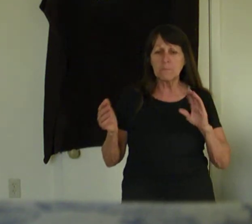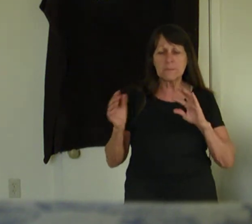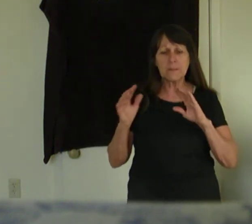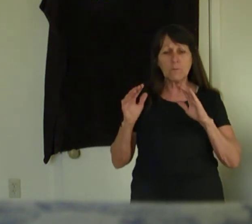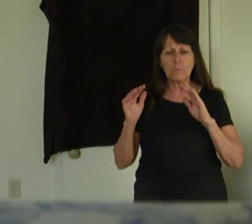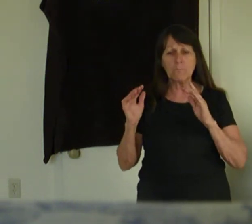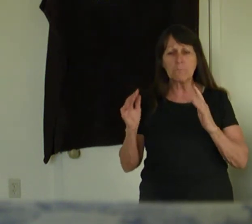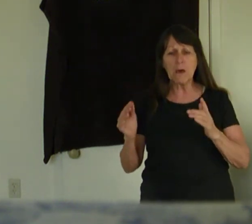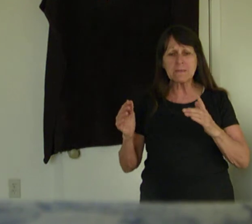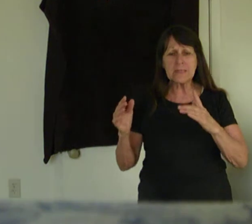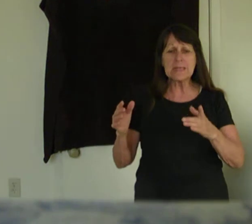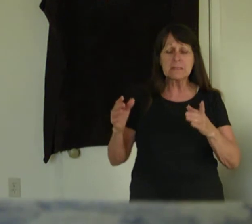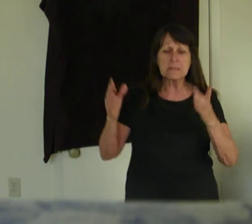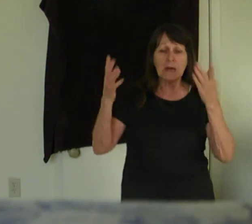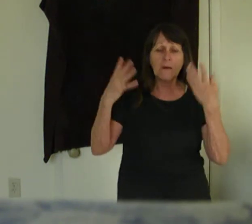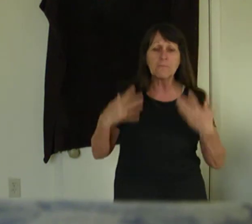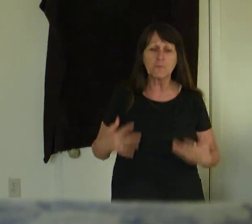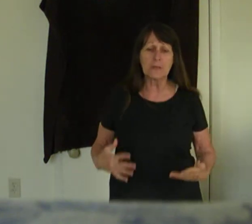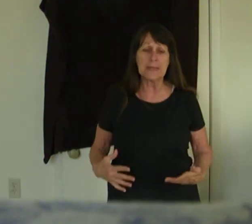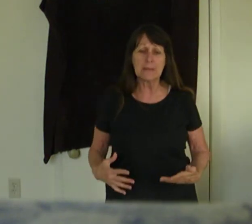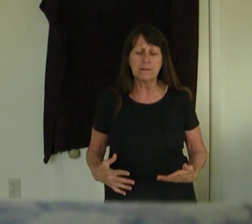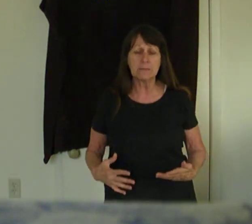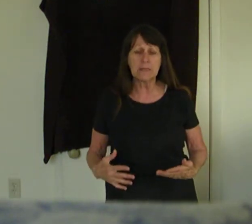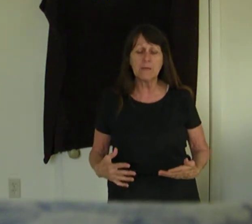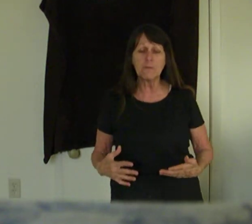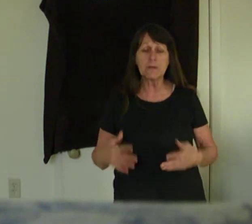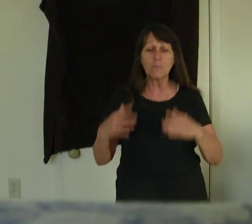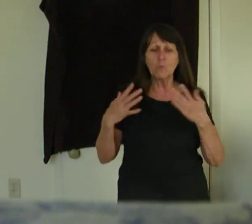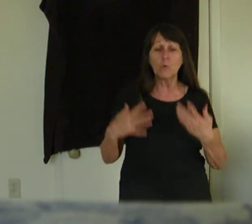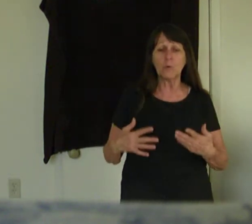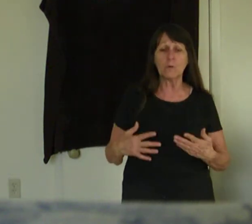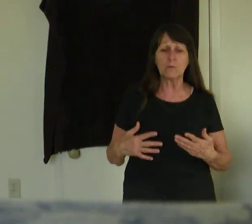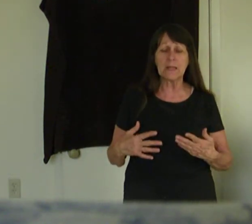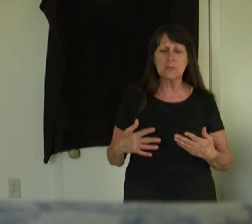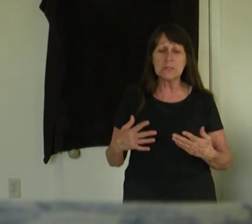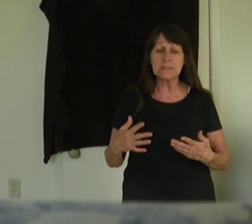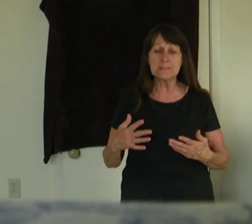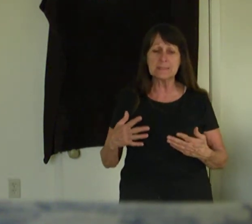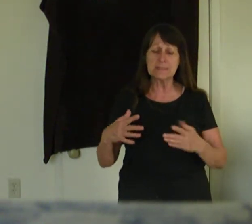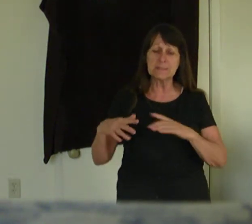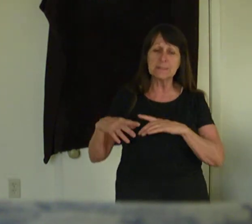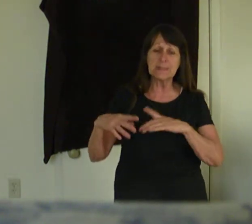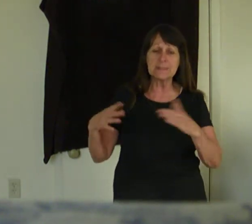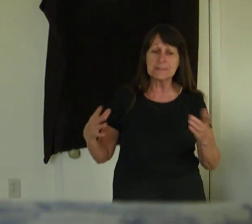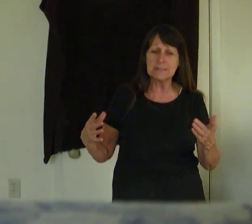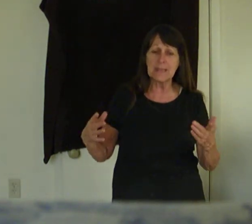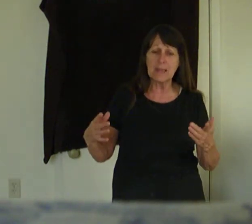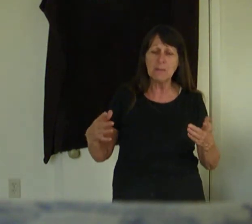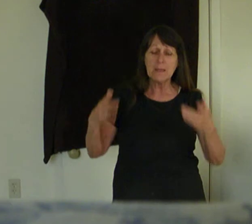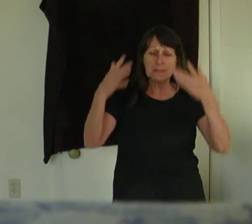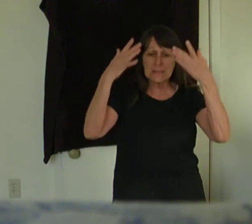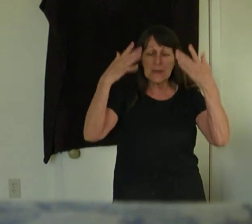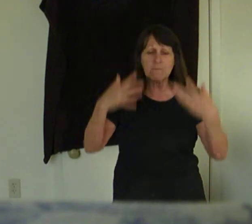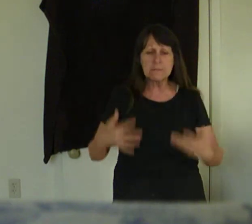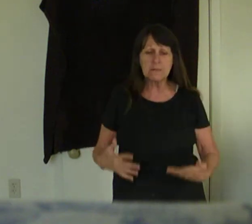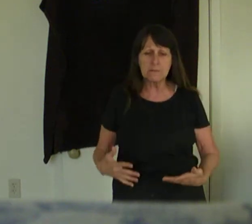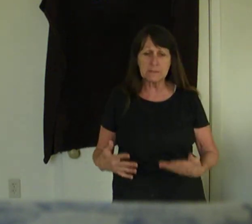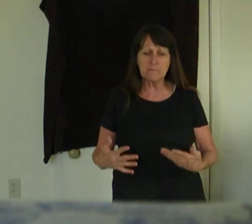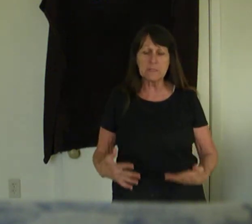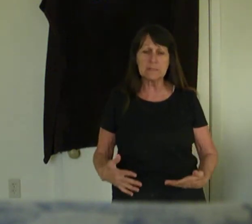So, moths eat the covering, the covering of wool, okay? Jesus is the little innocent lamb that covers us